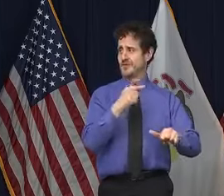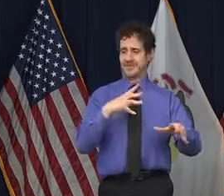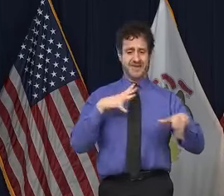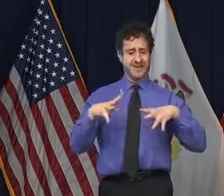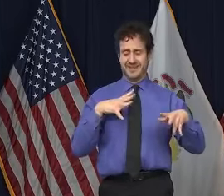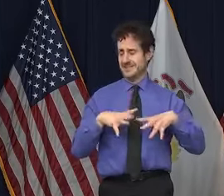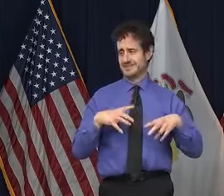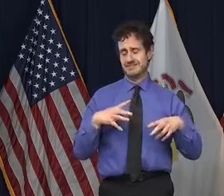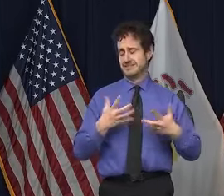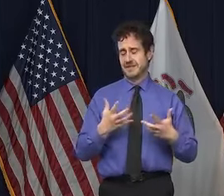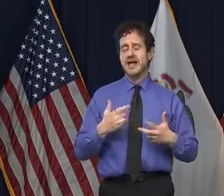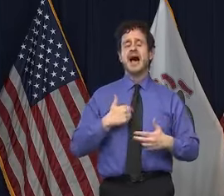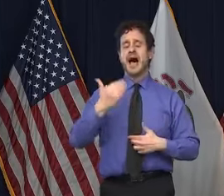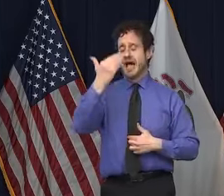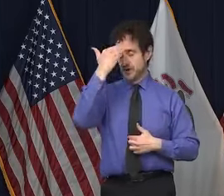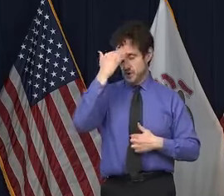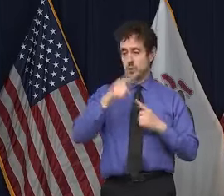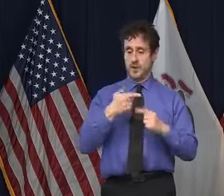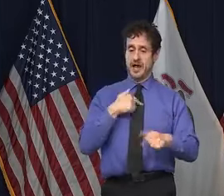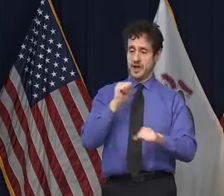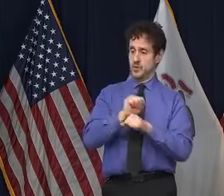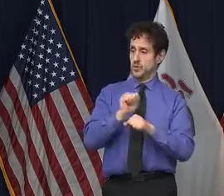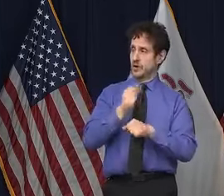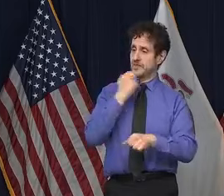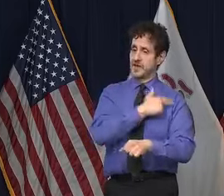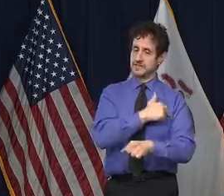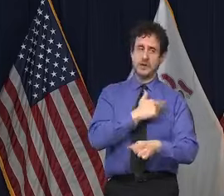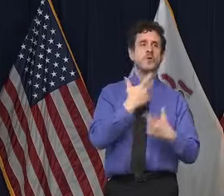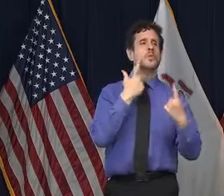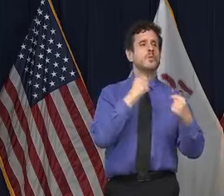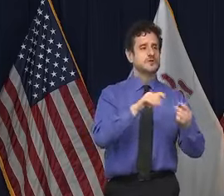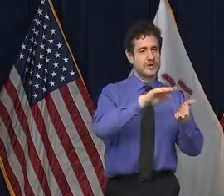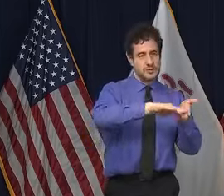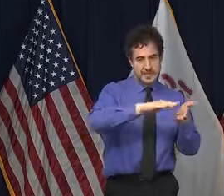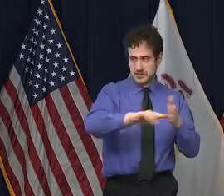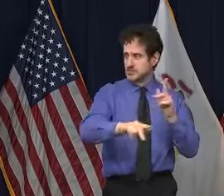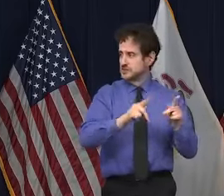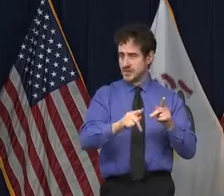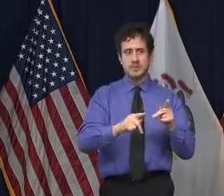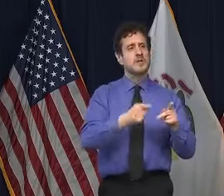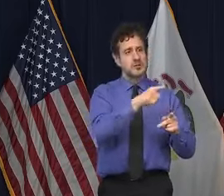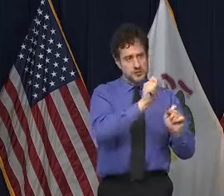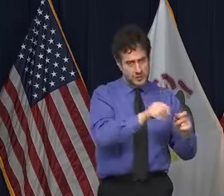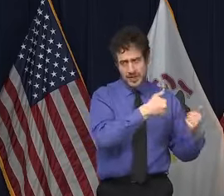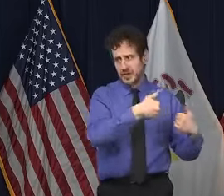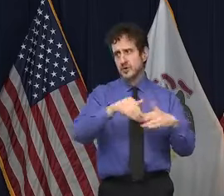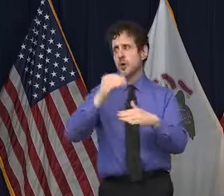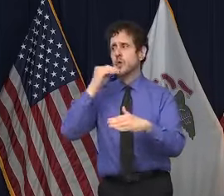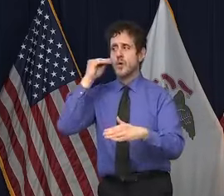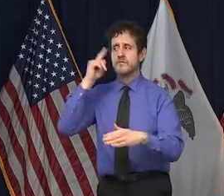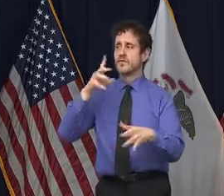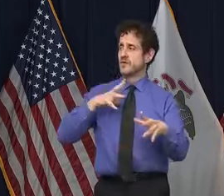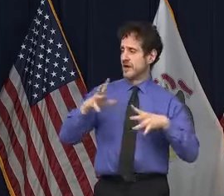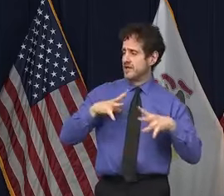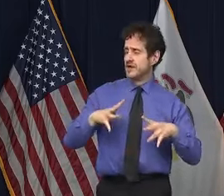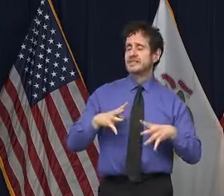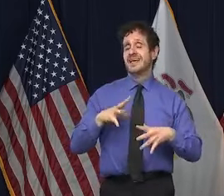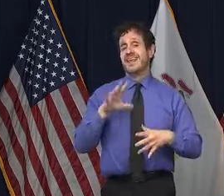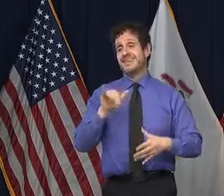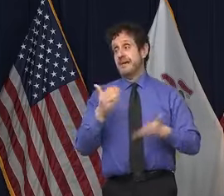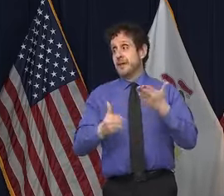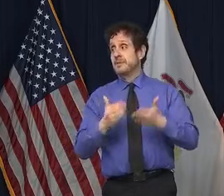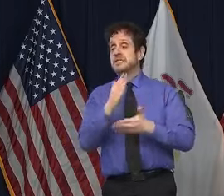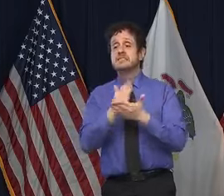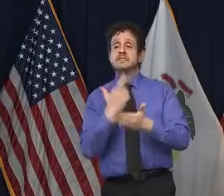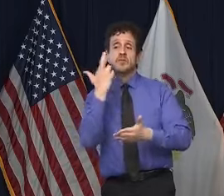from working in the hospital that you really try to discharge as many people before the holiday. So some of those factors may be in play as